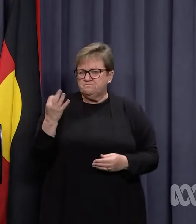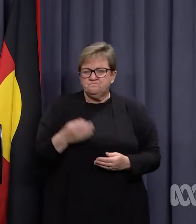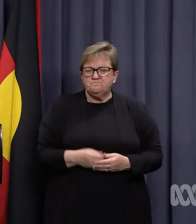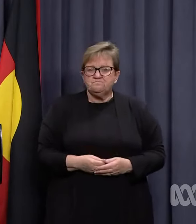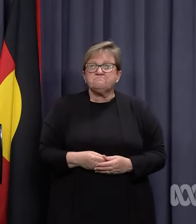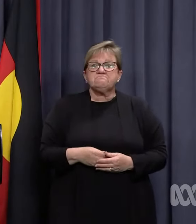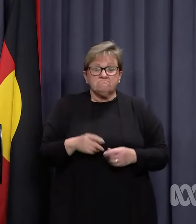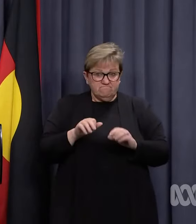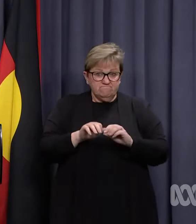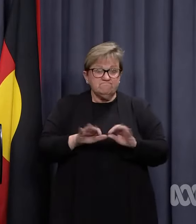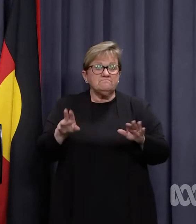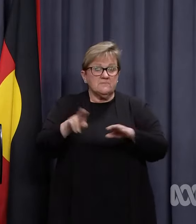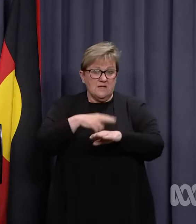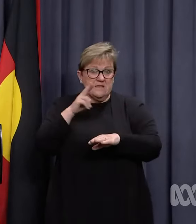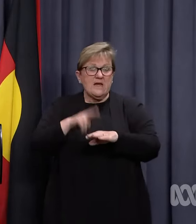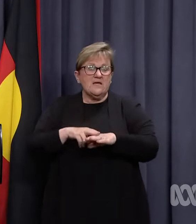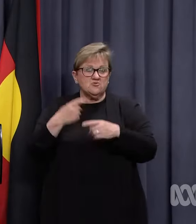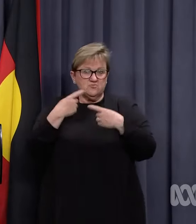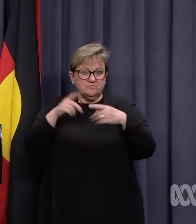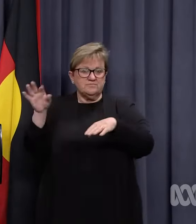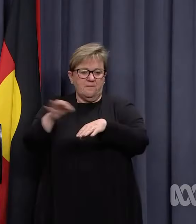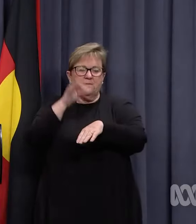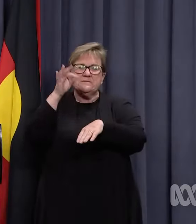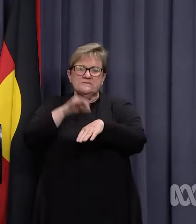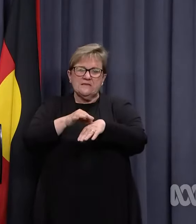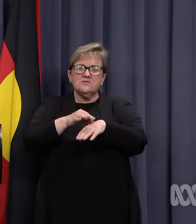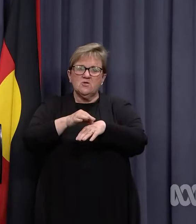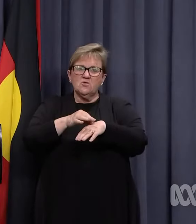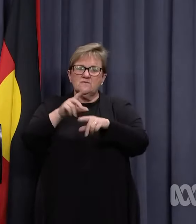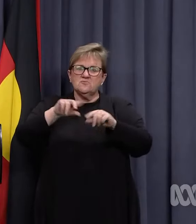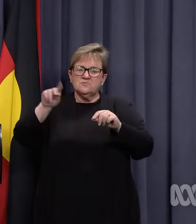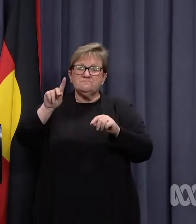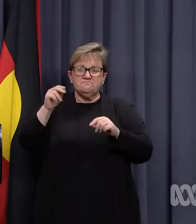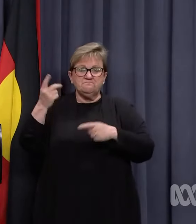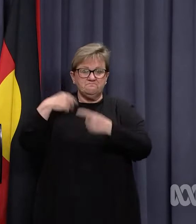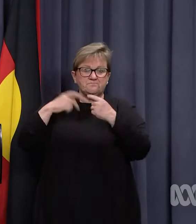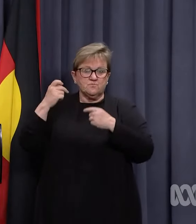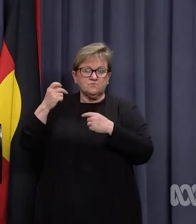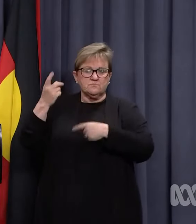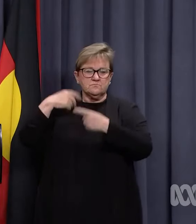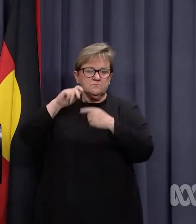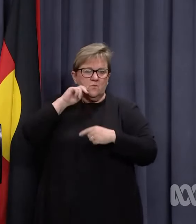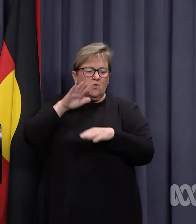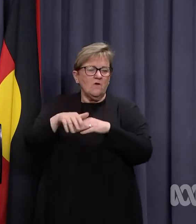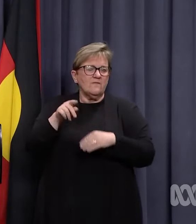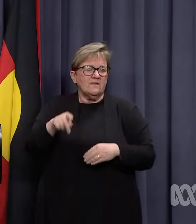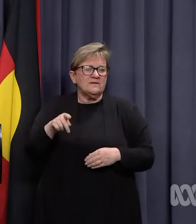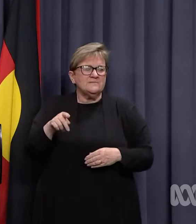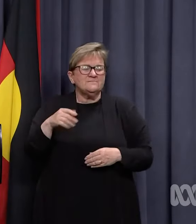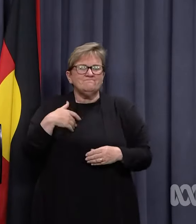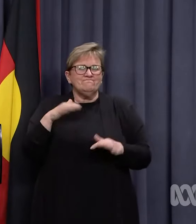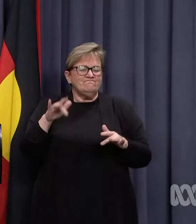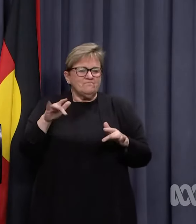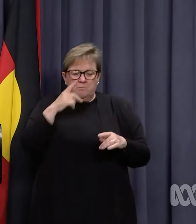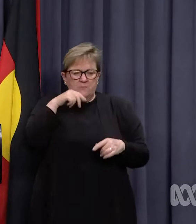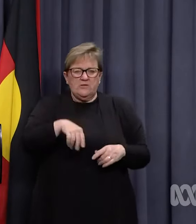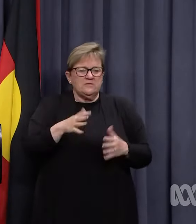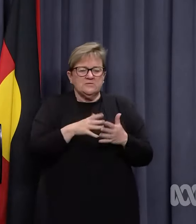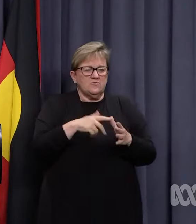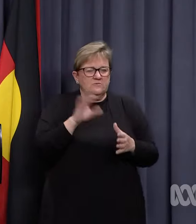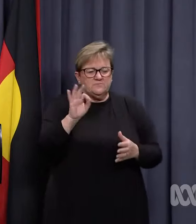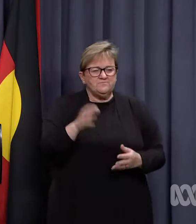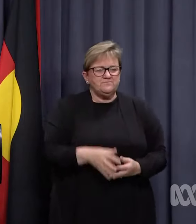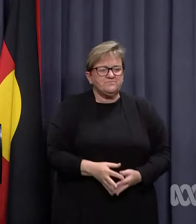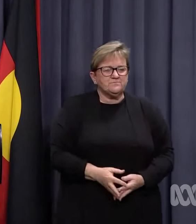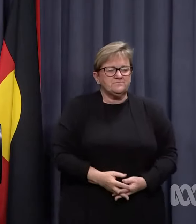but it is starting to become a national public health issue. I'm about to receive a briefing from the department, but we have not had any cases in Western